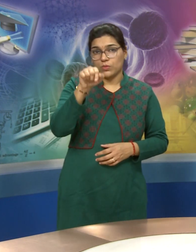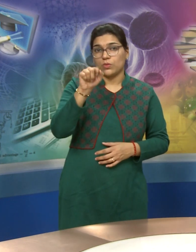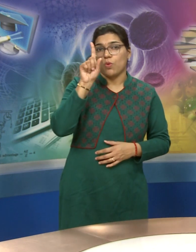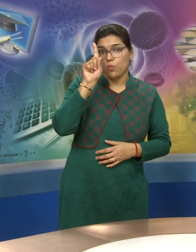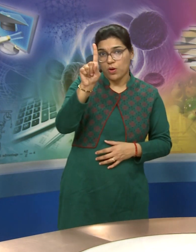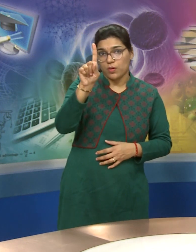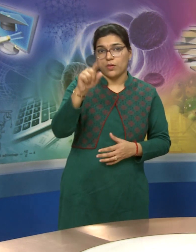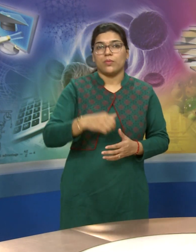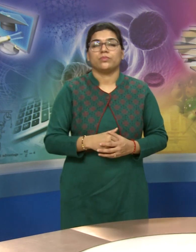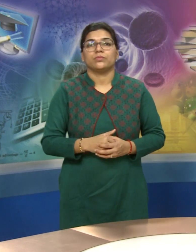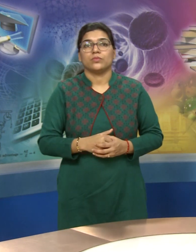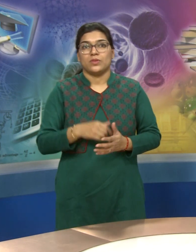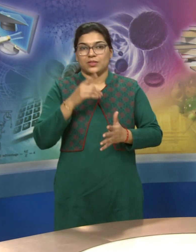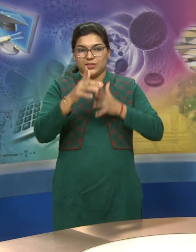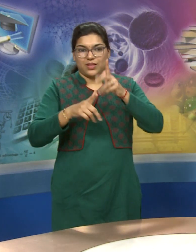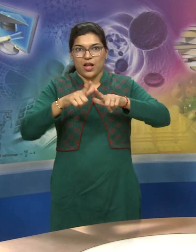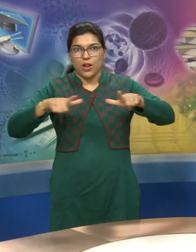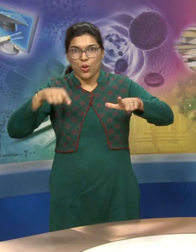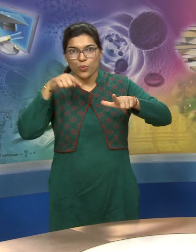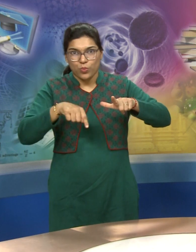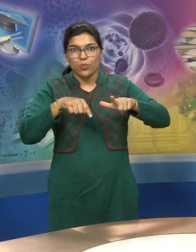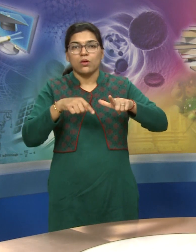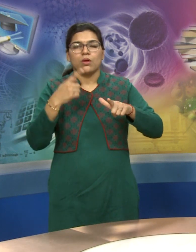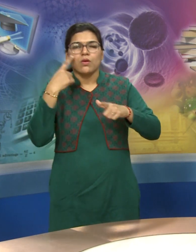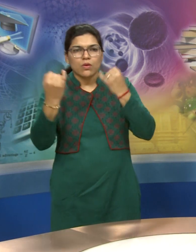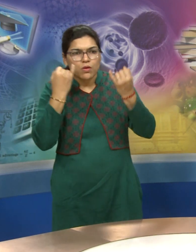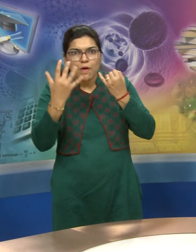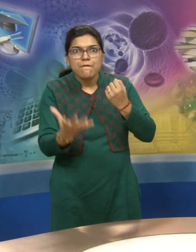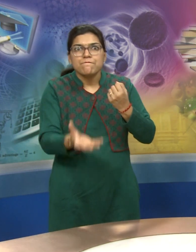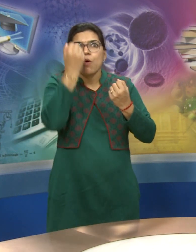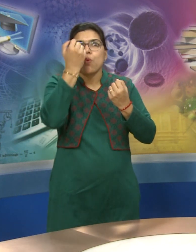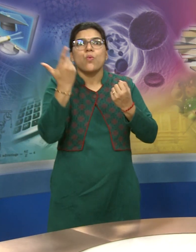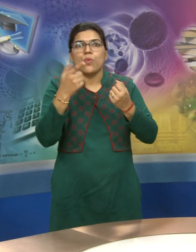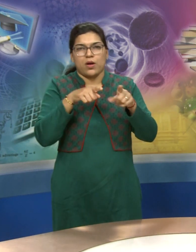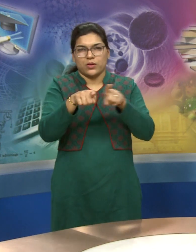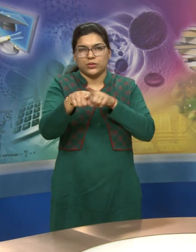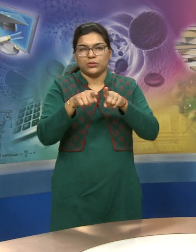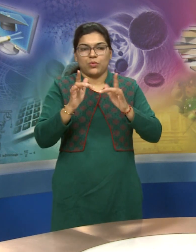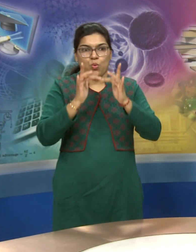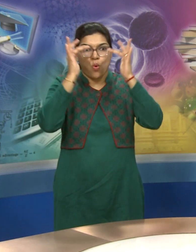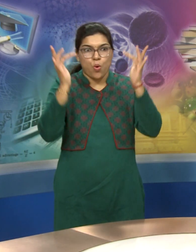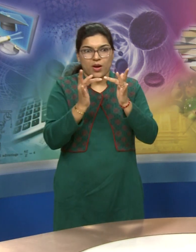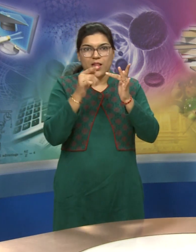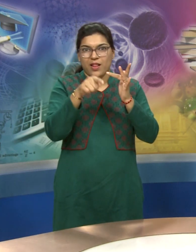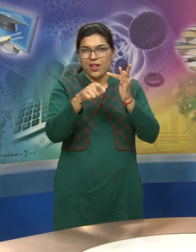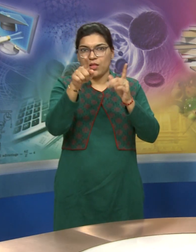use language resources to search for ISL materials